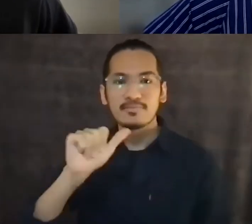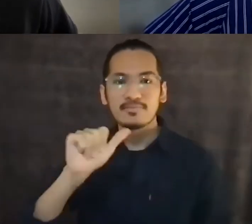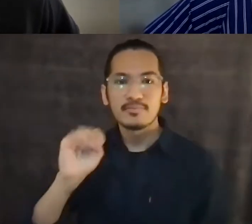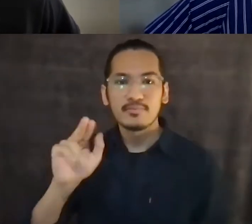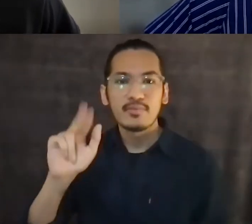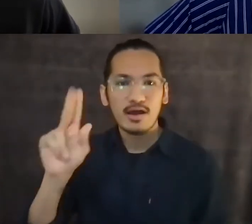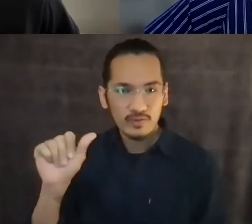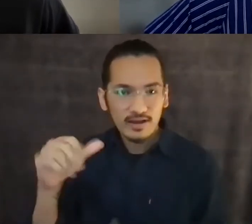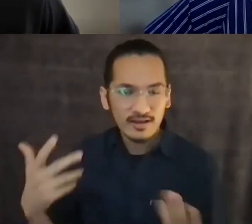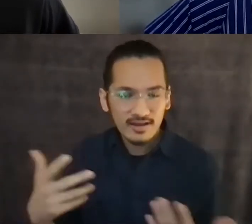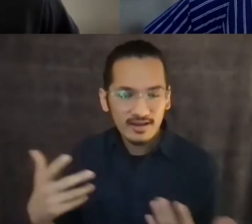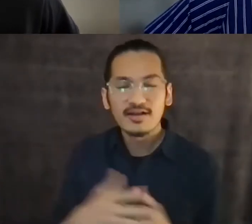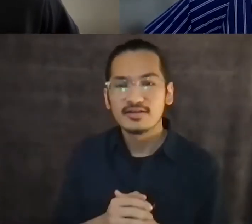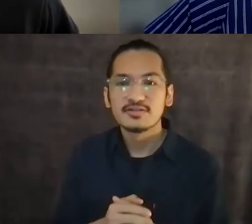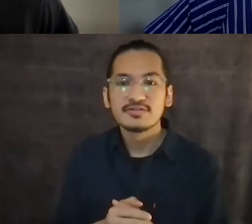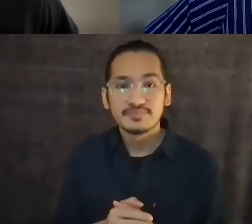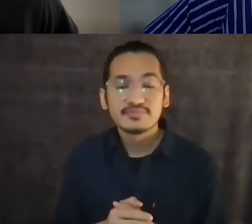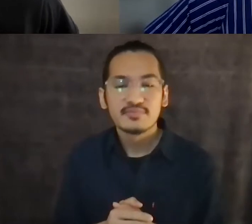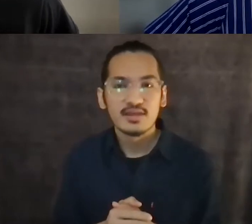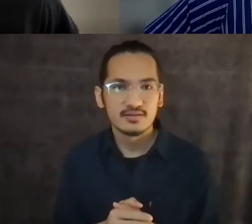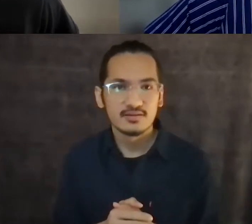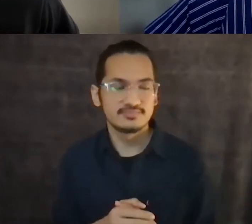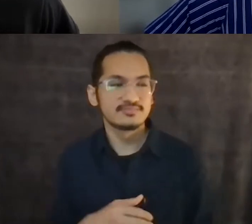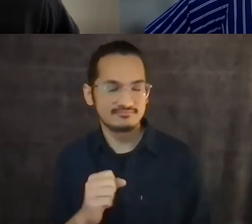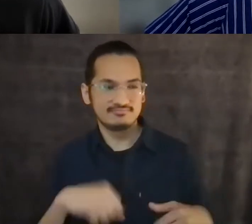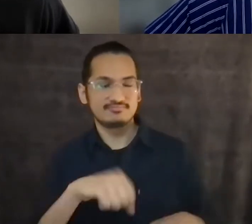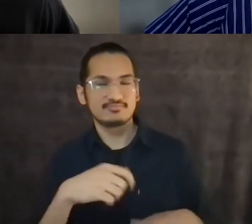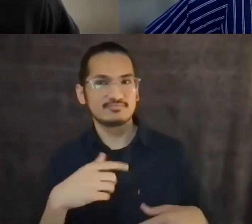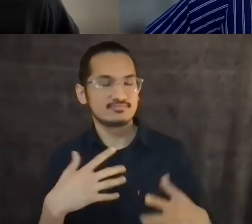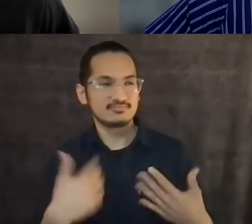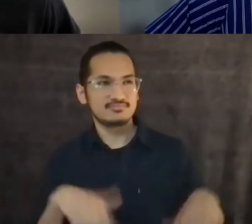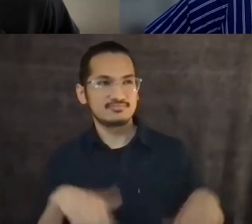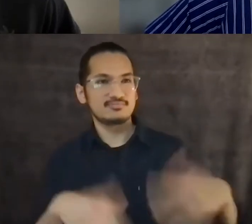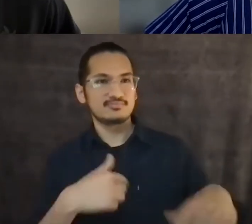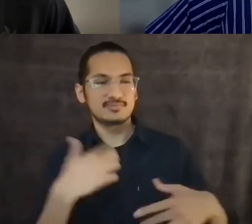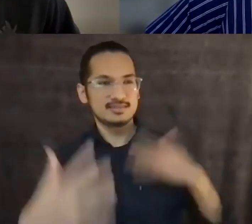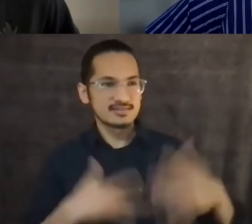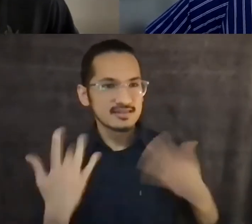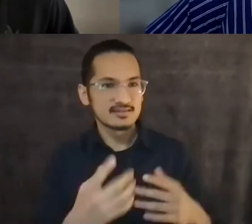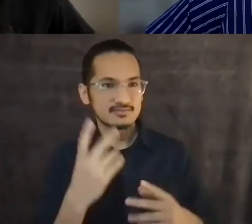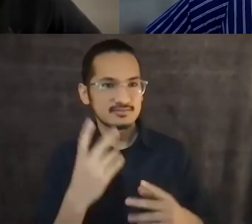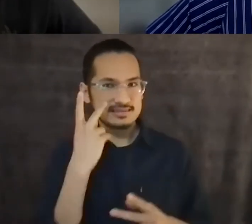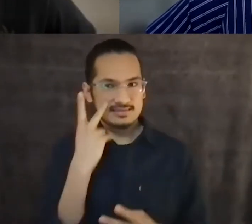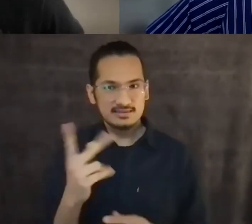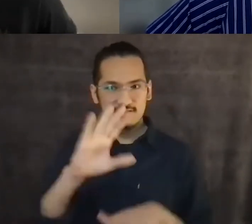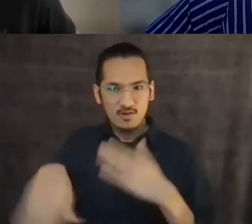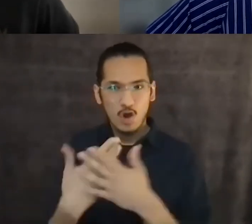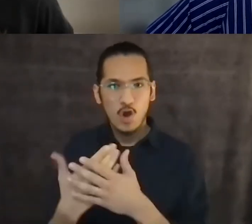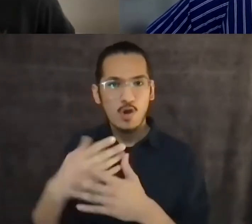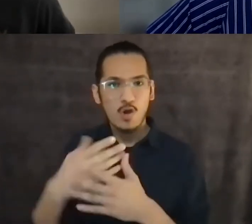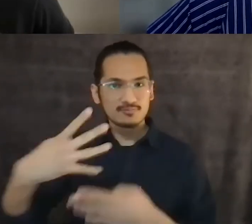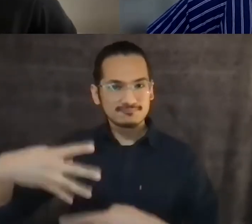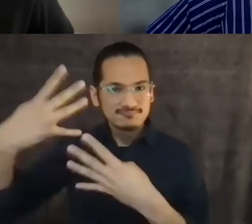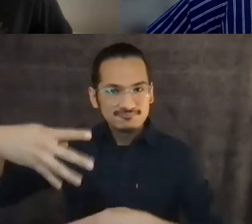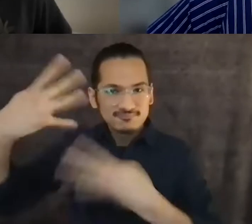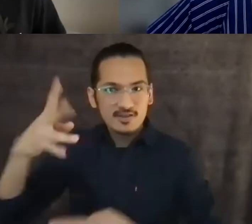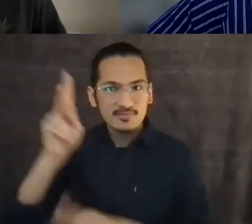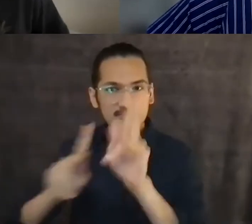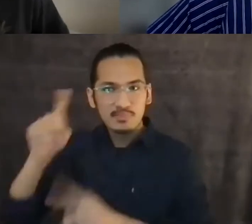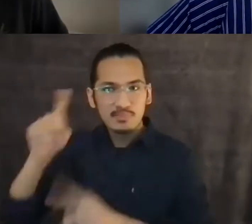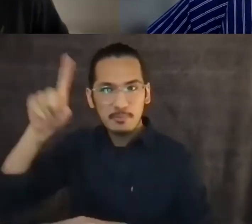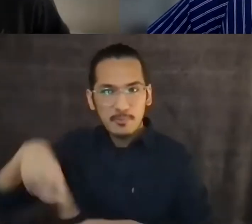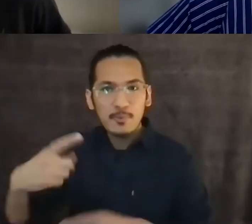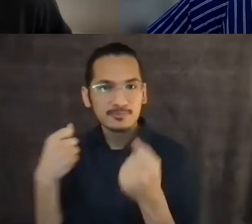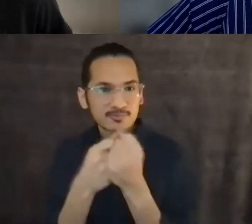Oh, I'm excited that everyone's giving you love. hope you're looking at it right now and thank you so much for evoking that